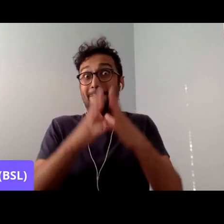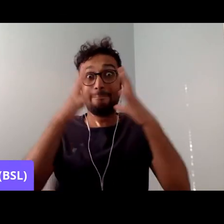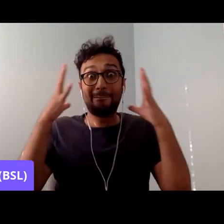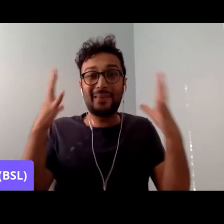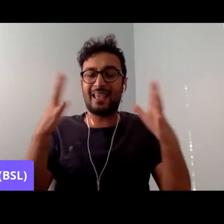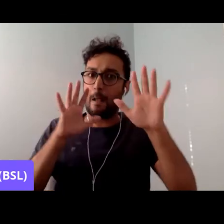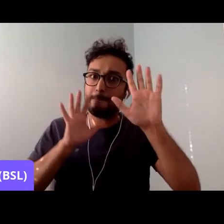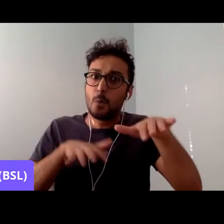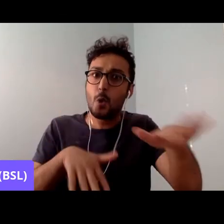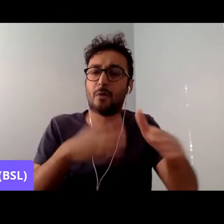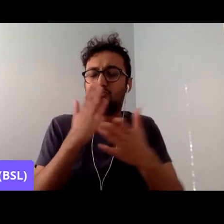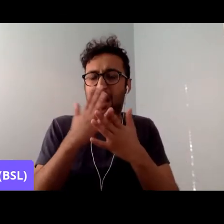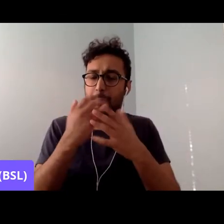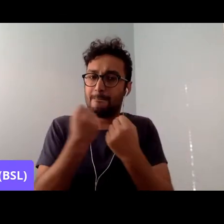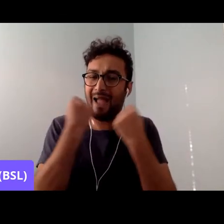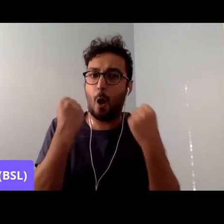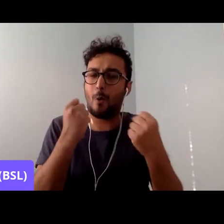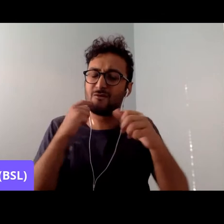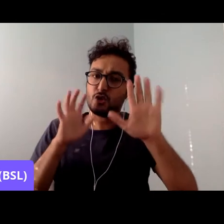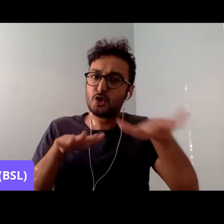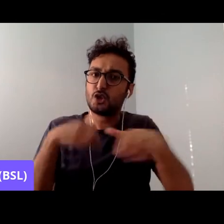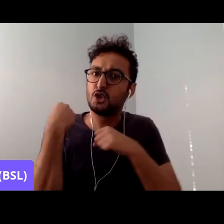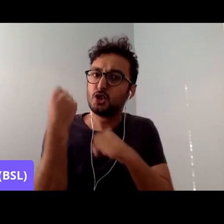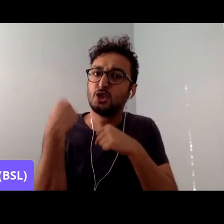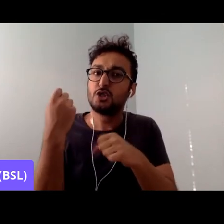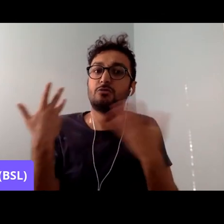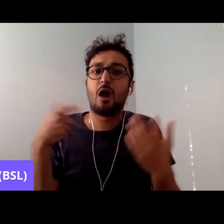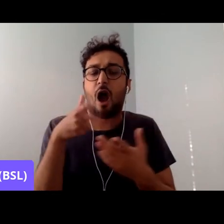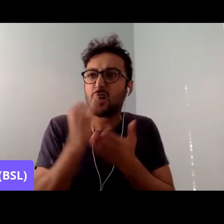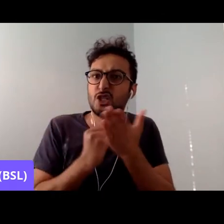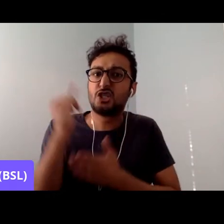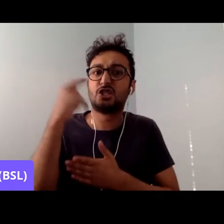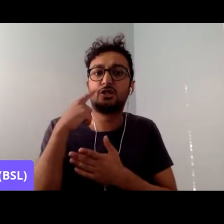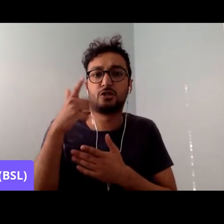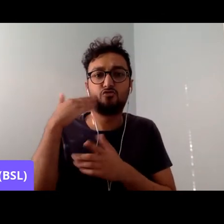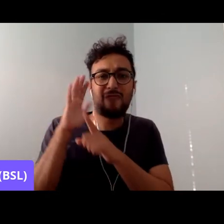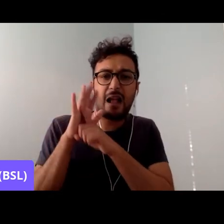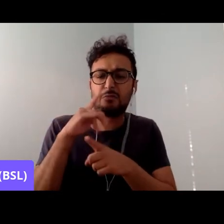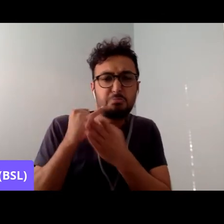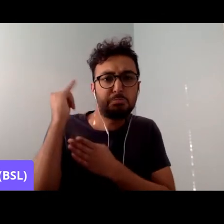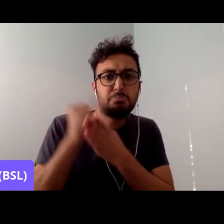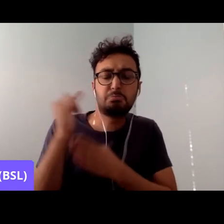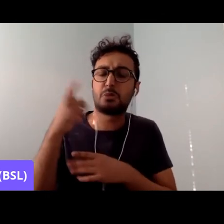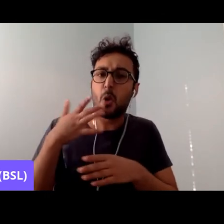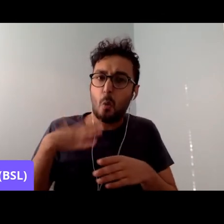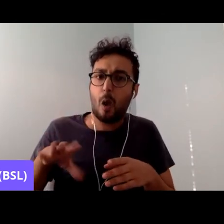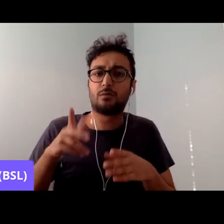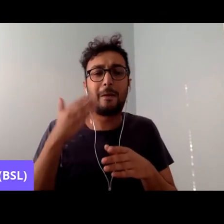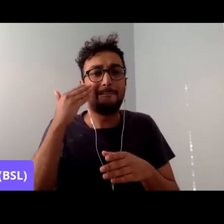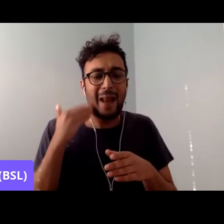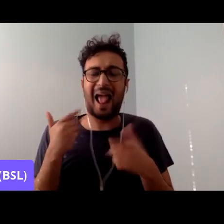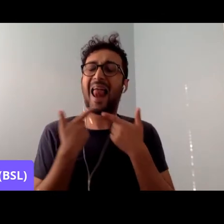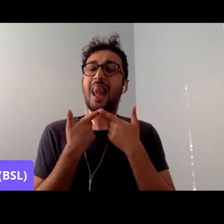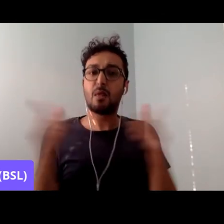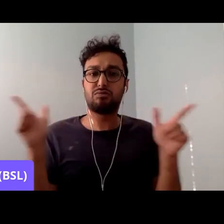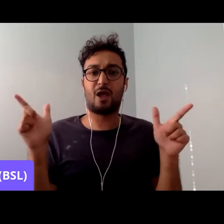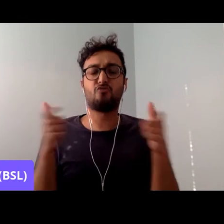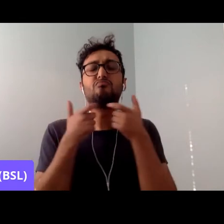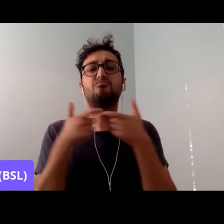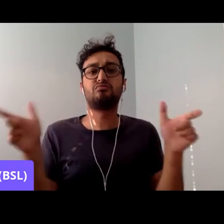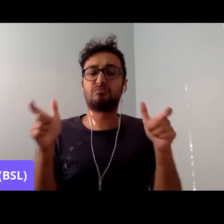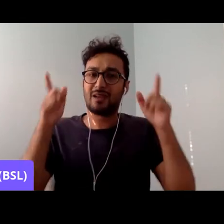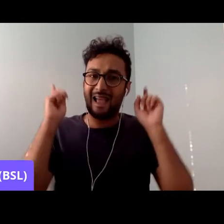determined one. It's fighting against racism for black liberation. We must relate to it